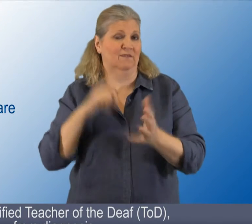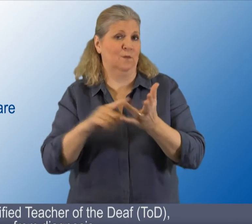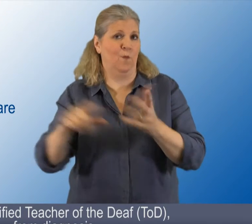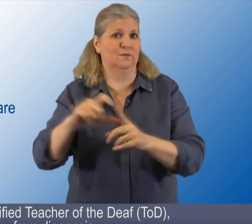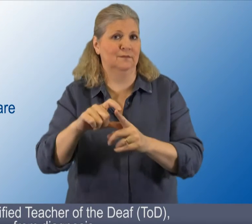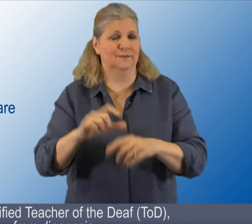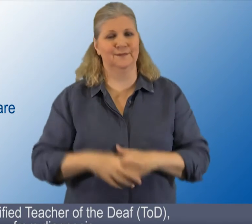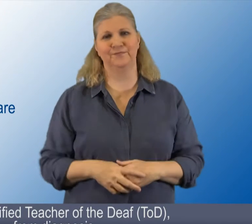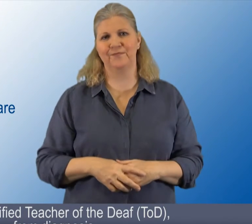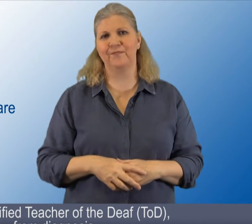diagnosis.